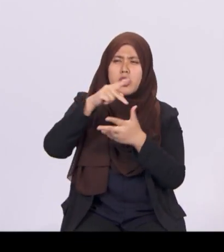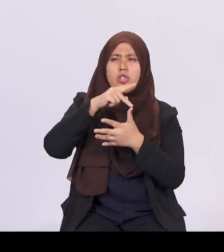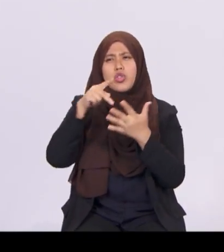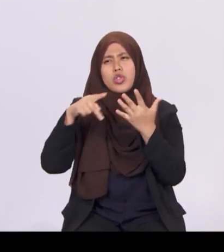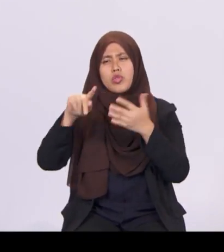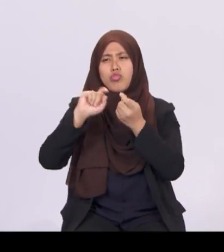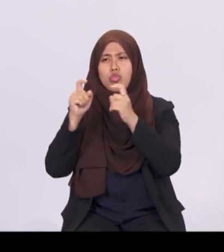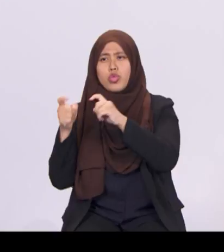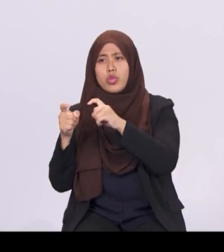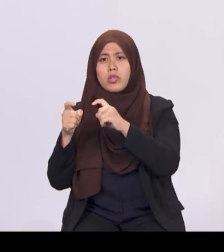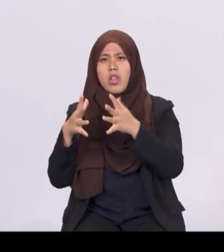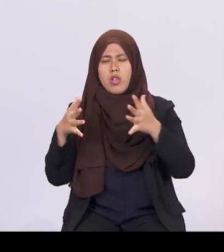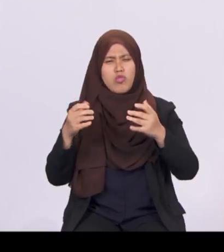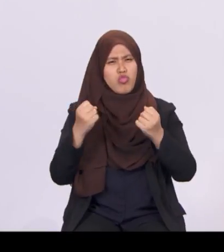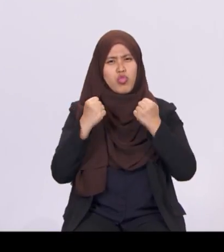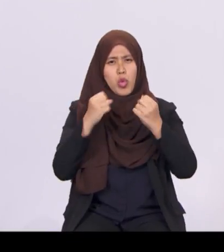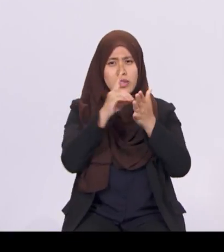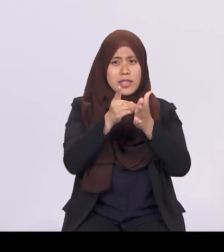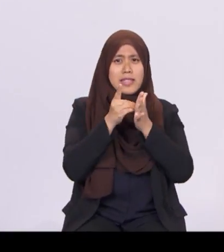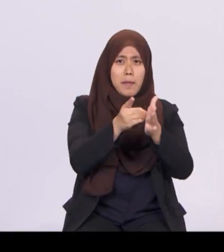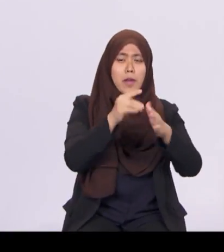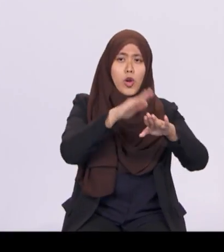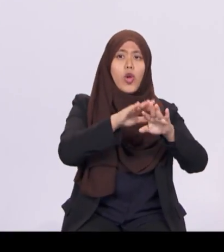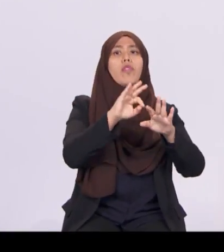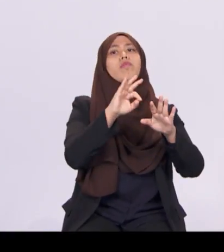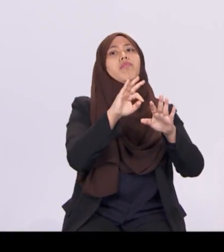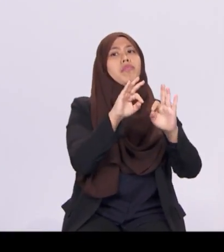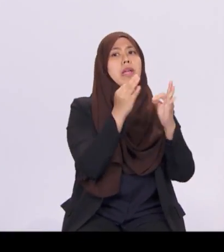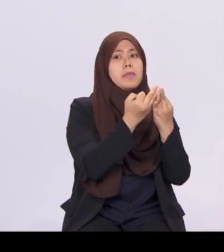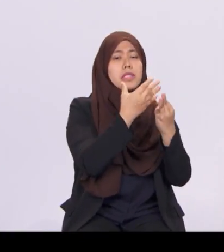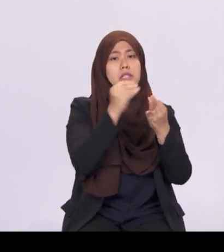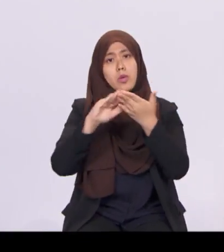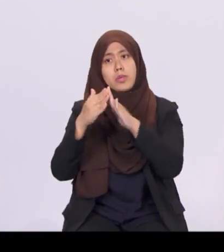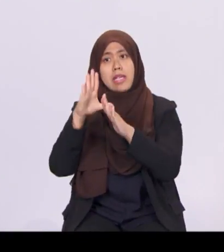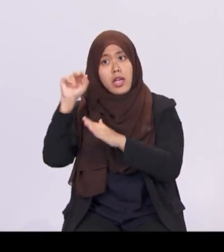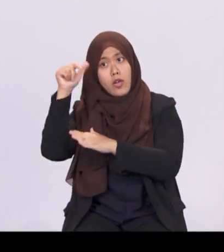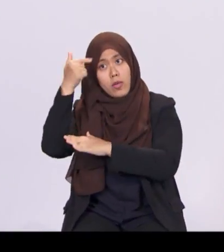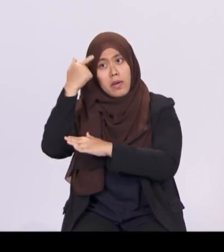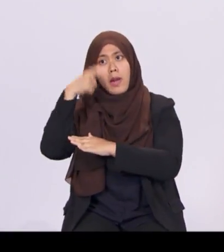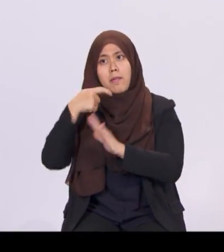government, we must face these challenges together and respond collectively as one.